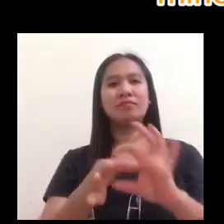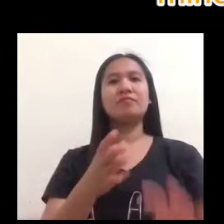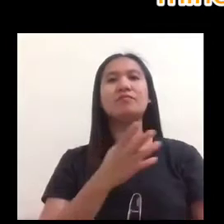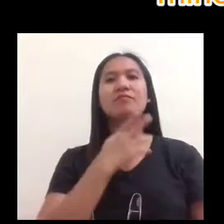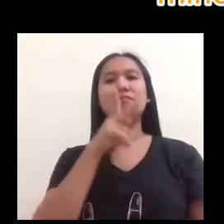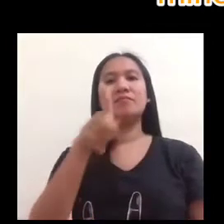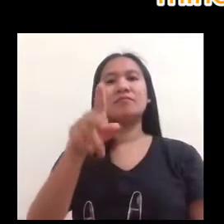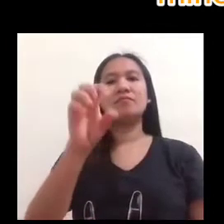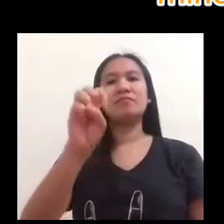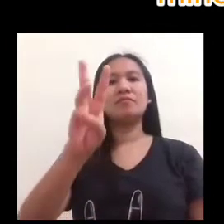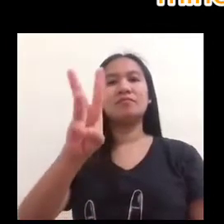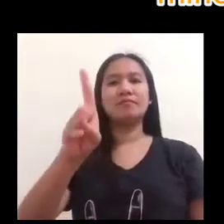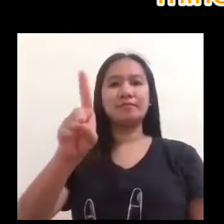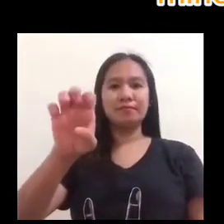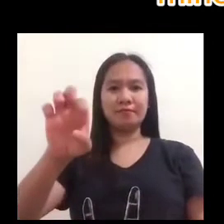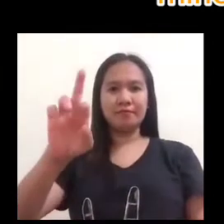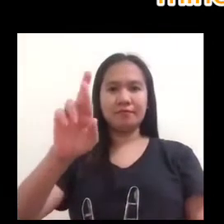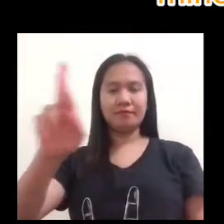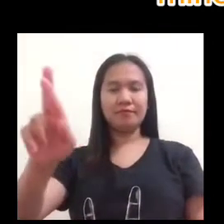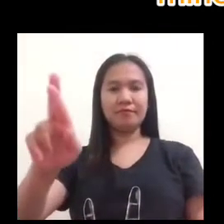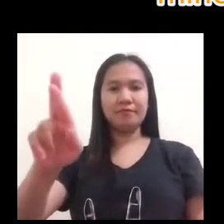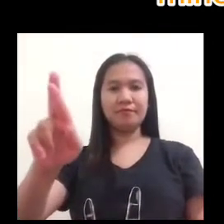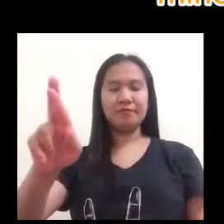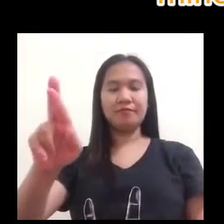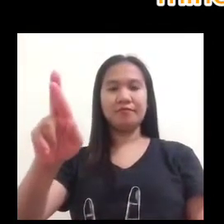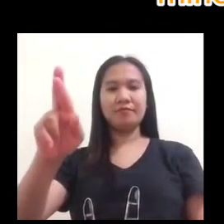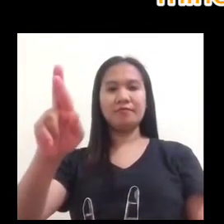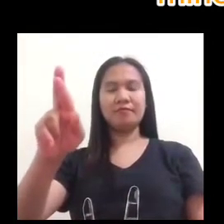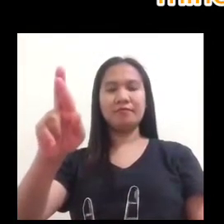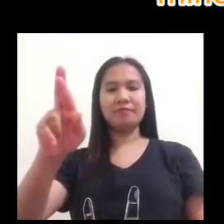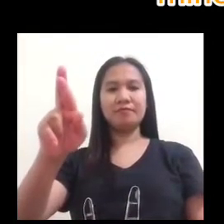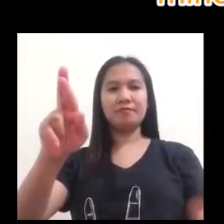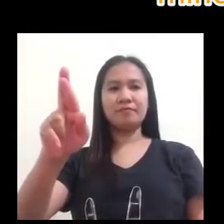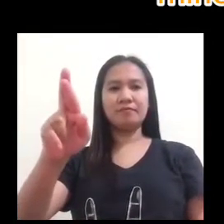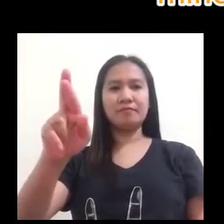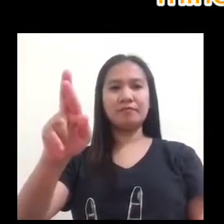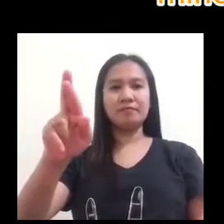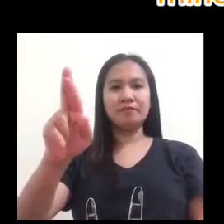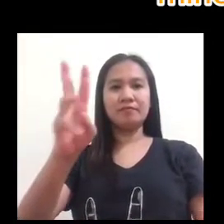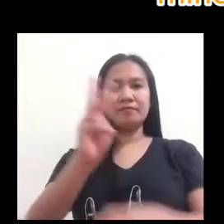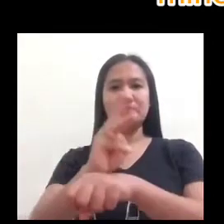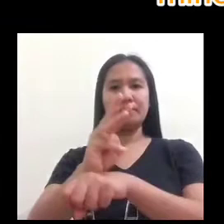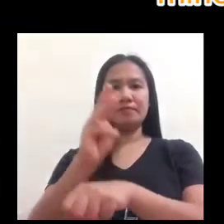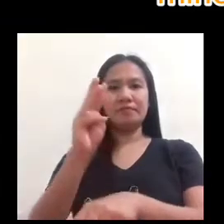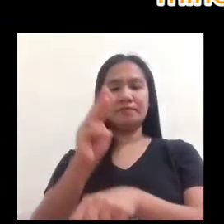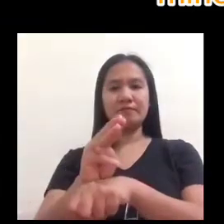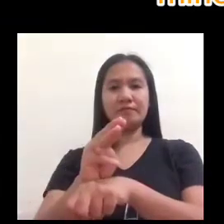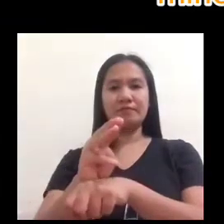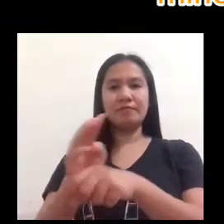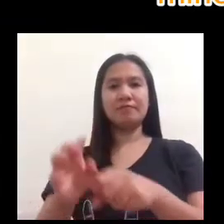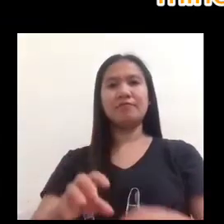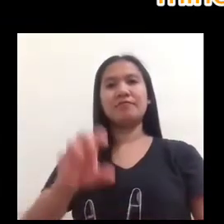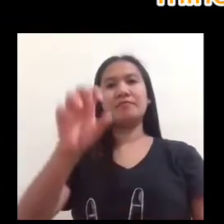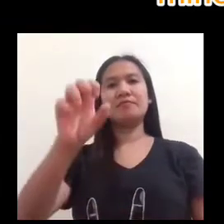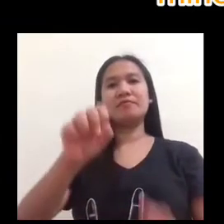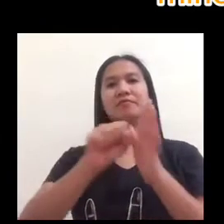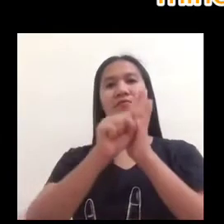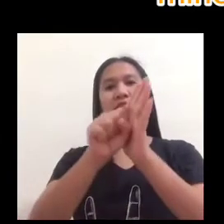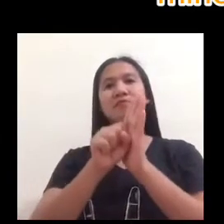of the powdered mineral the sample is rubbed across a piece of unglazed porcelain or